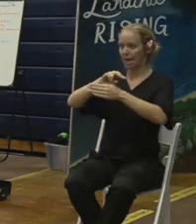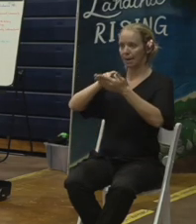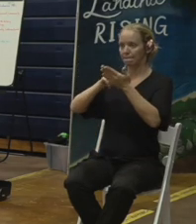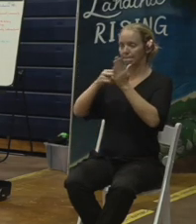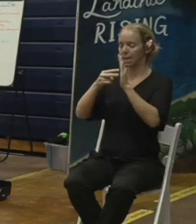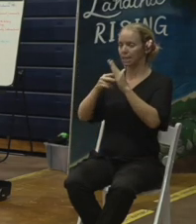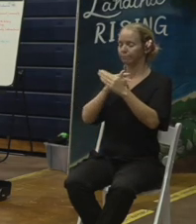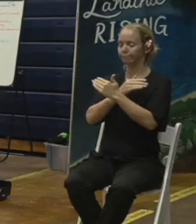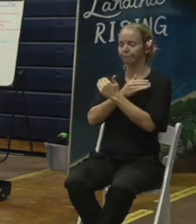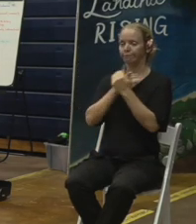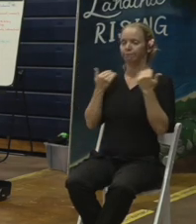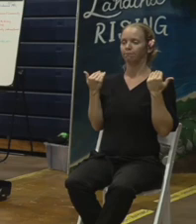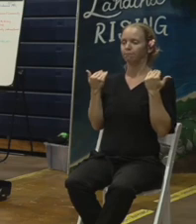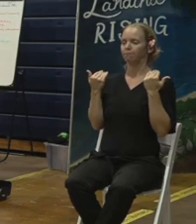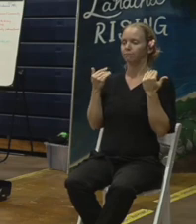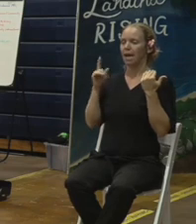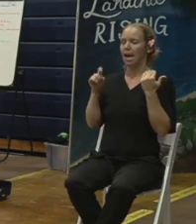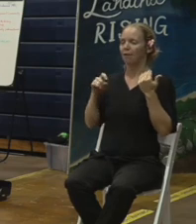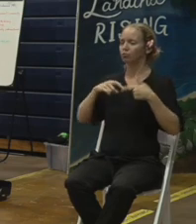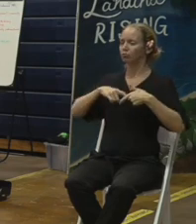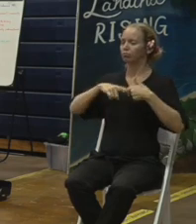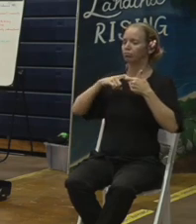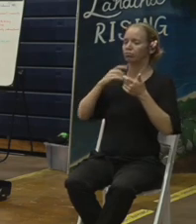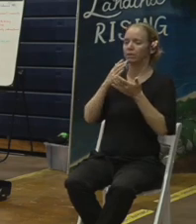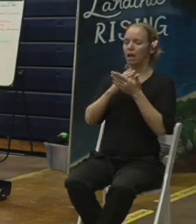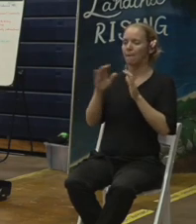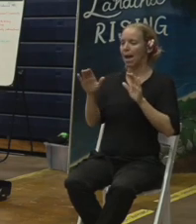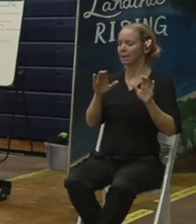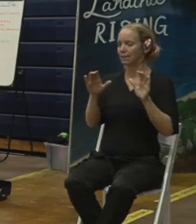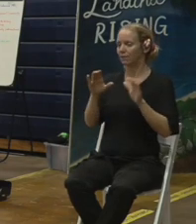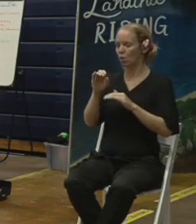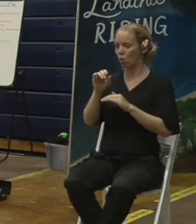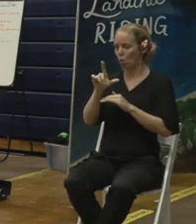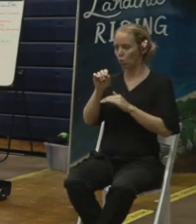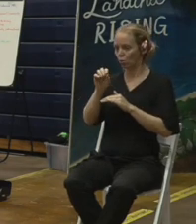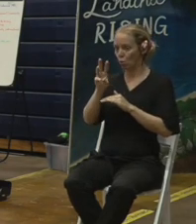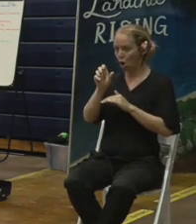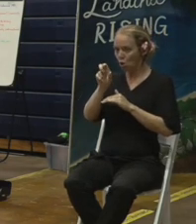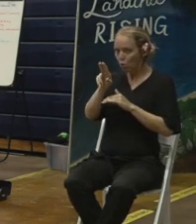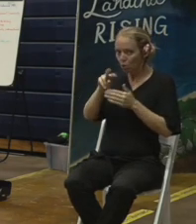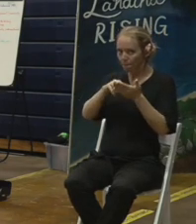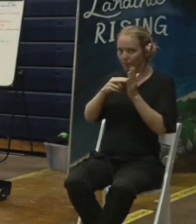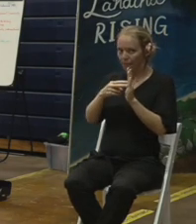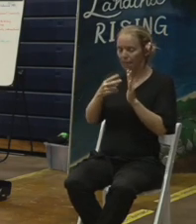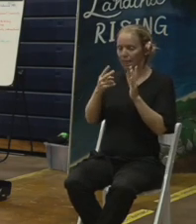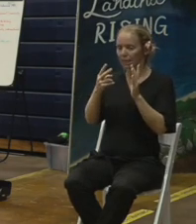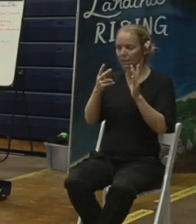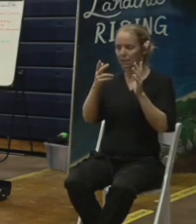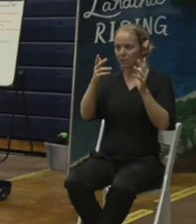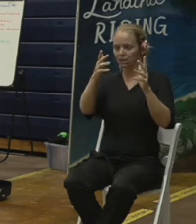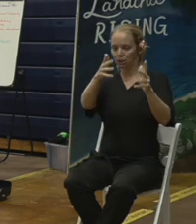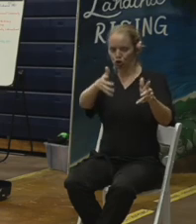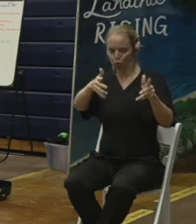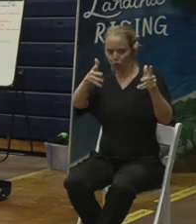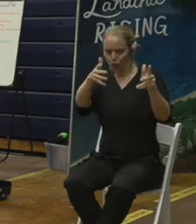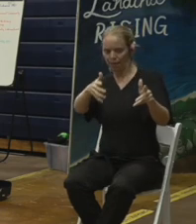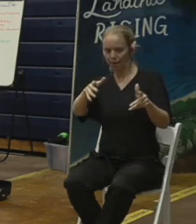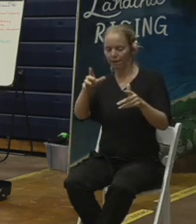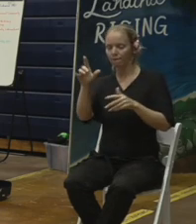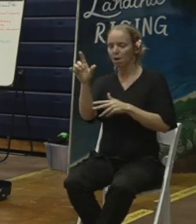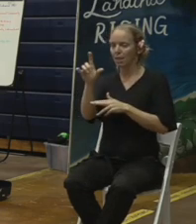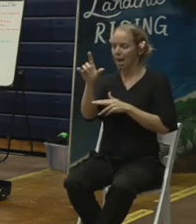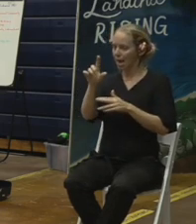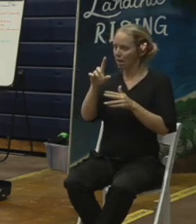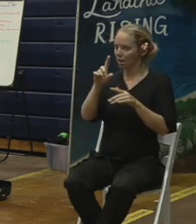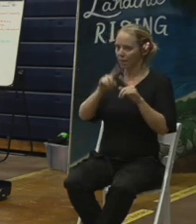any activity at Oluwalu meaning debris from Lahaina will not be able to get to a temporary storage